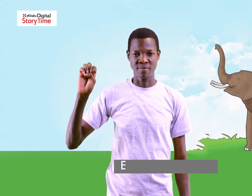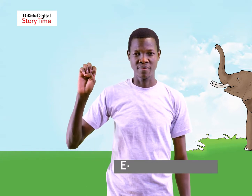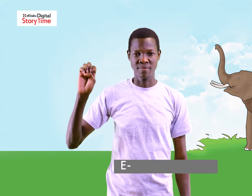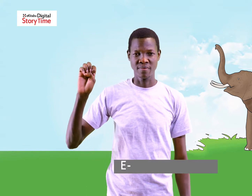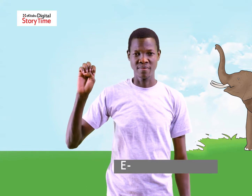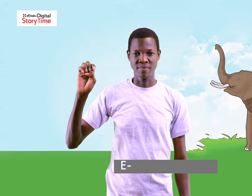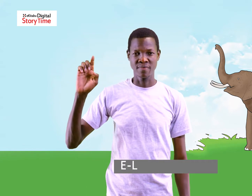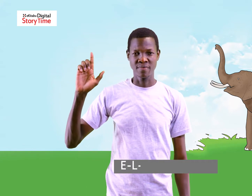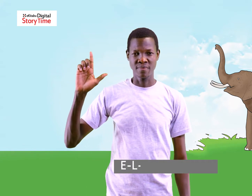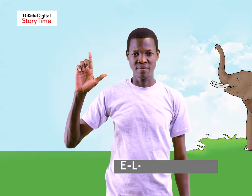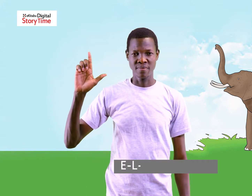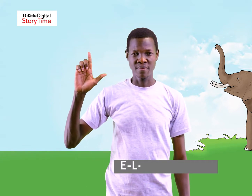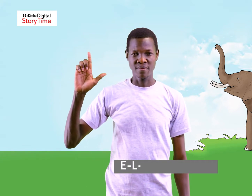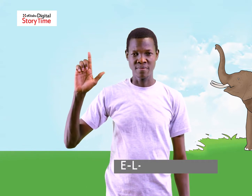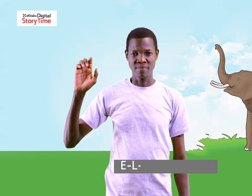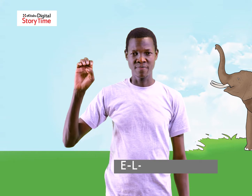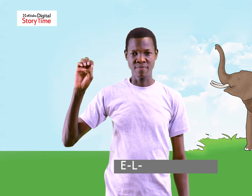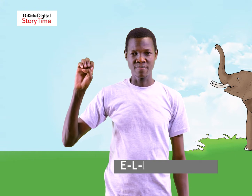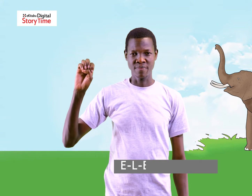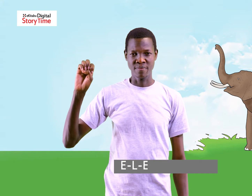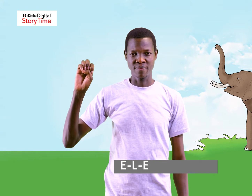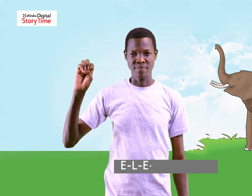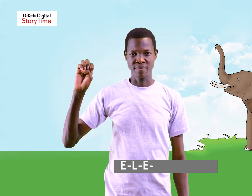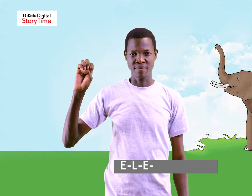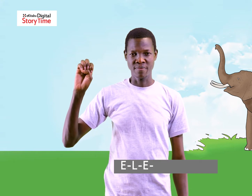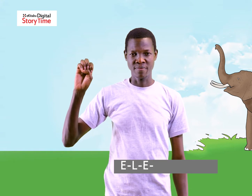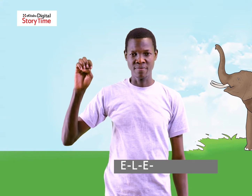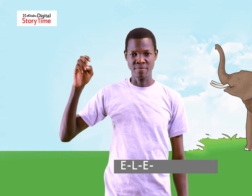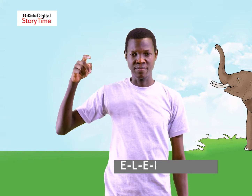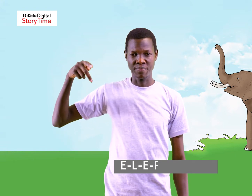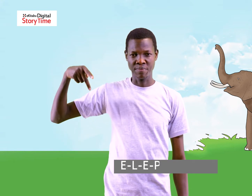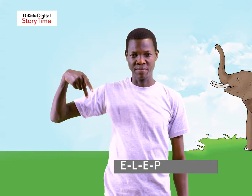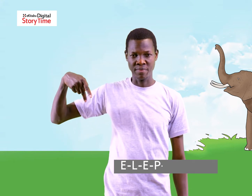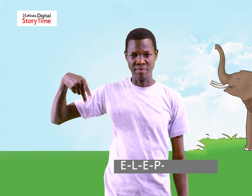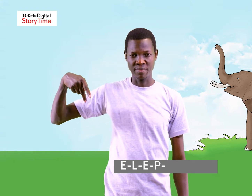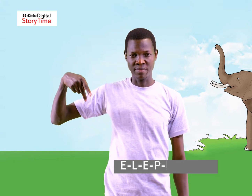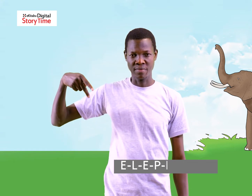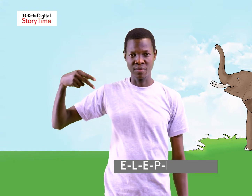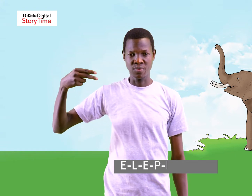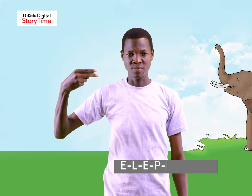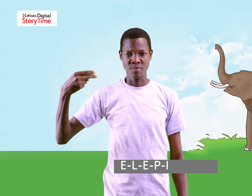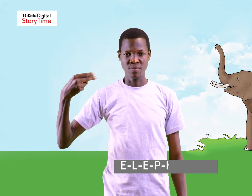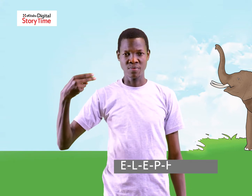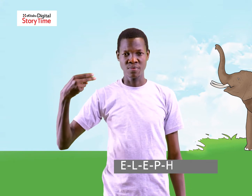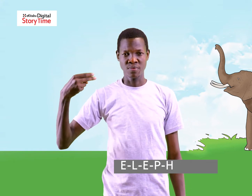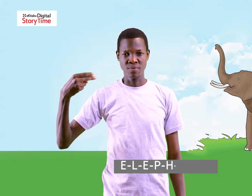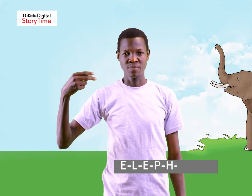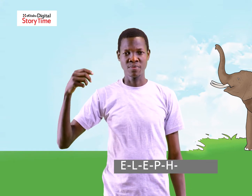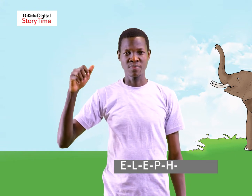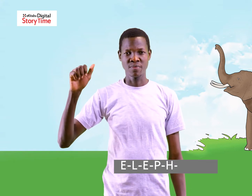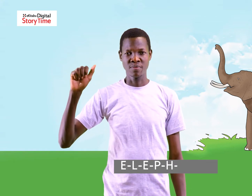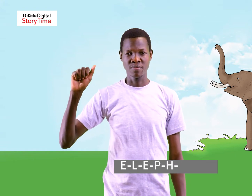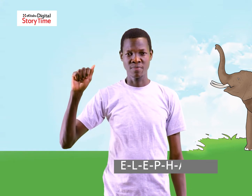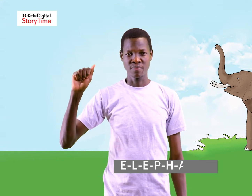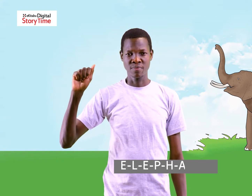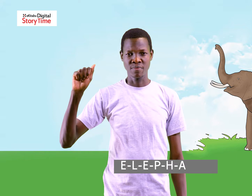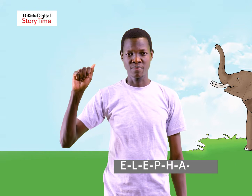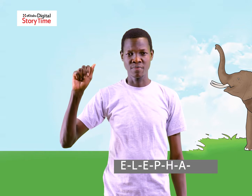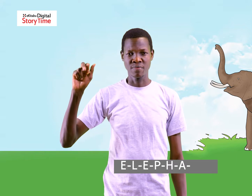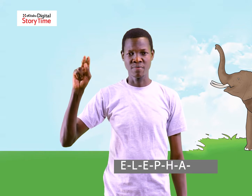e-l-e-p-h